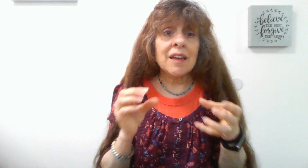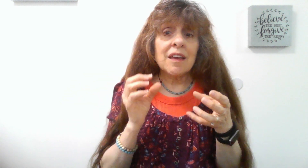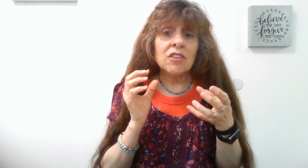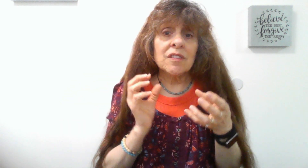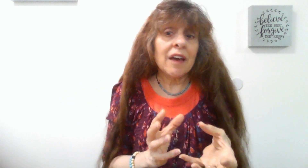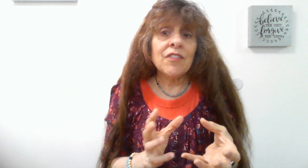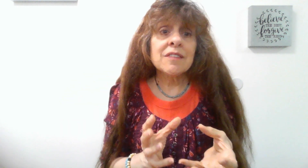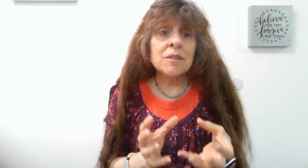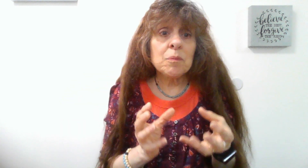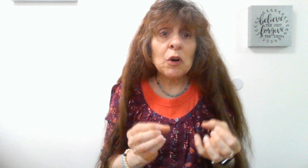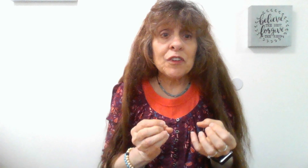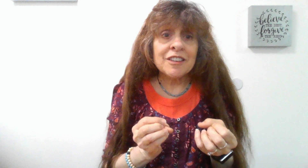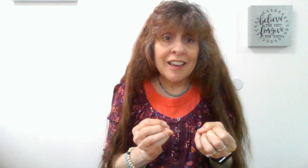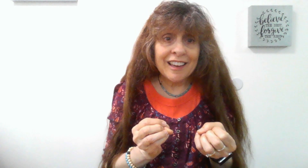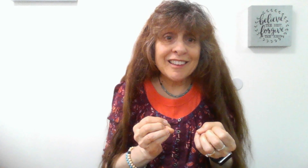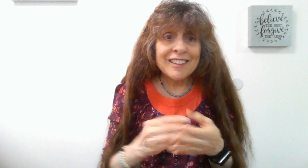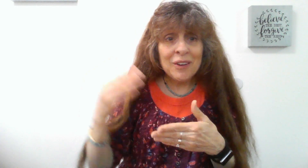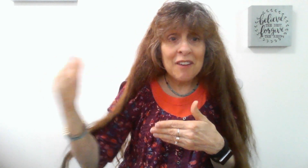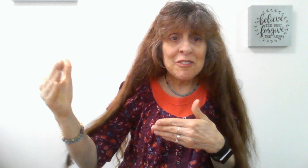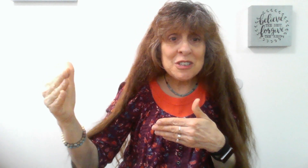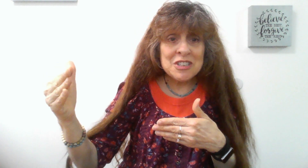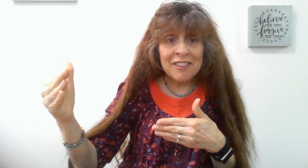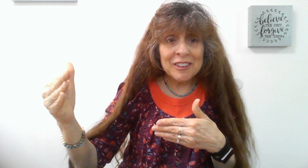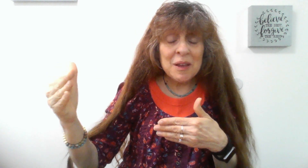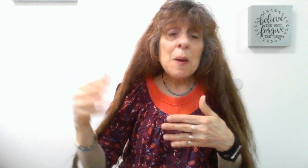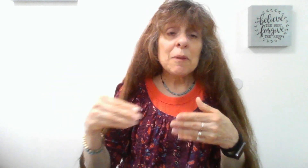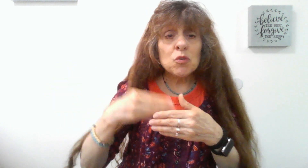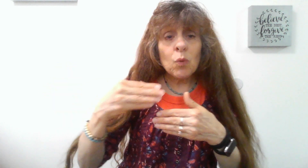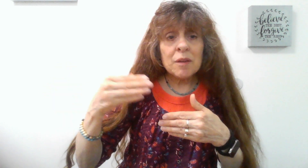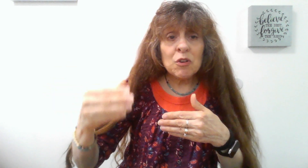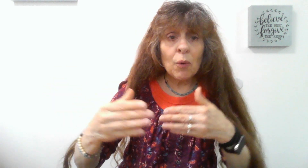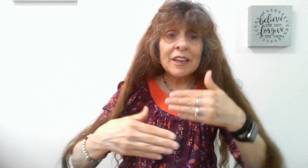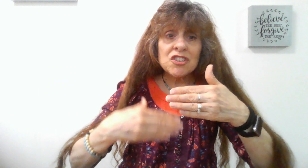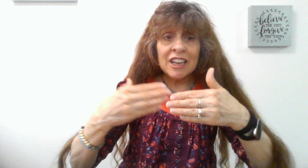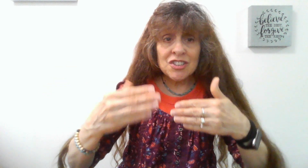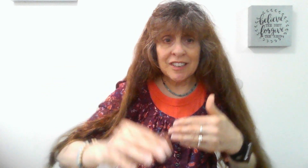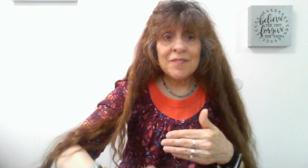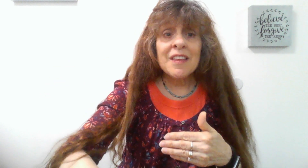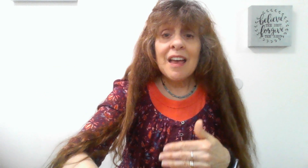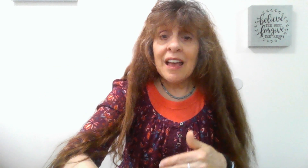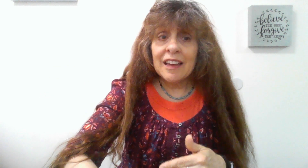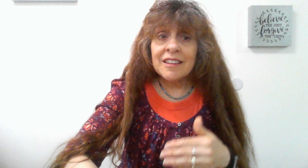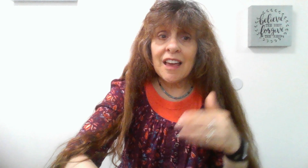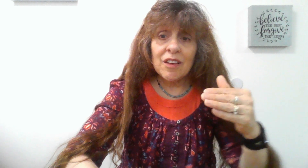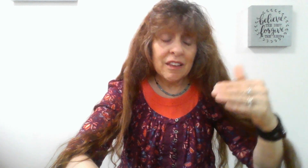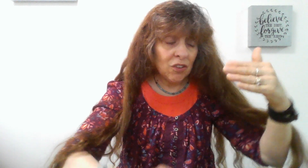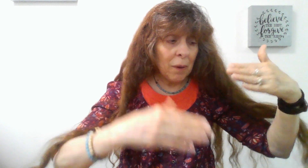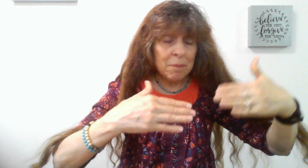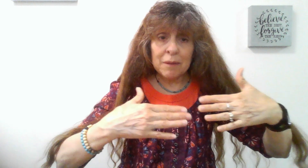life isn't perfect yet. You haven't reached heaven, but you want to be growing and changing. And you might make